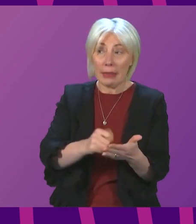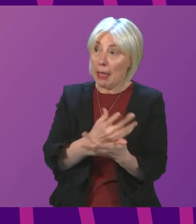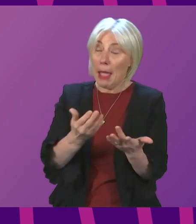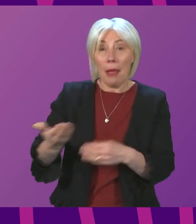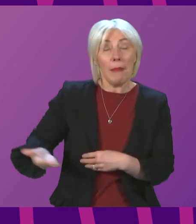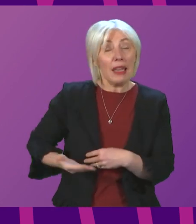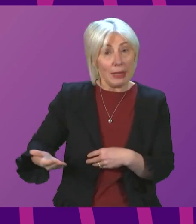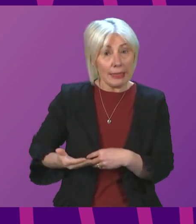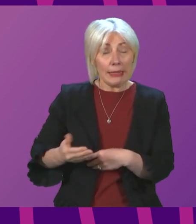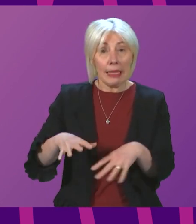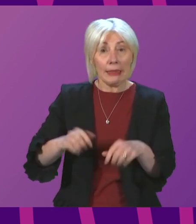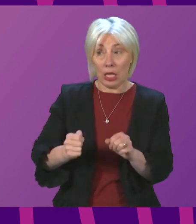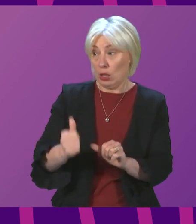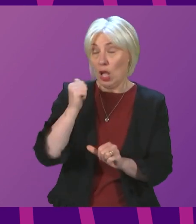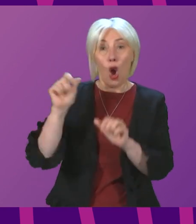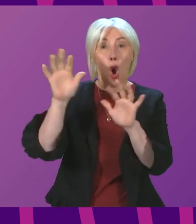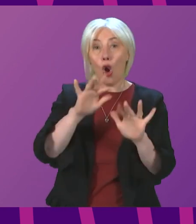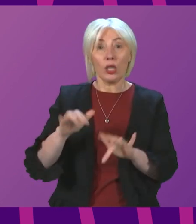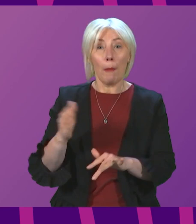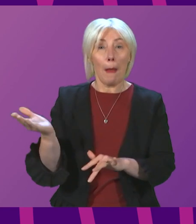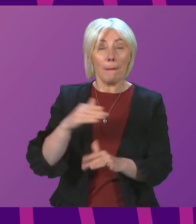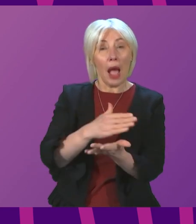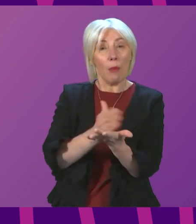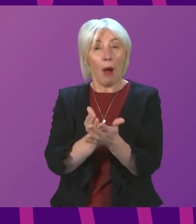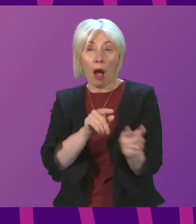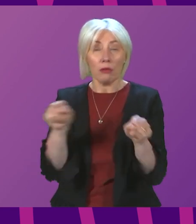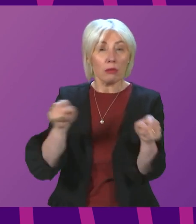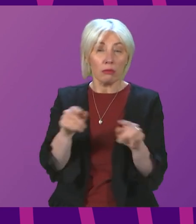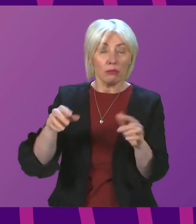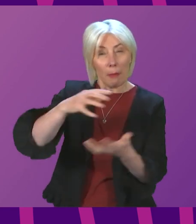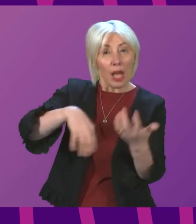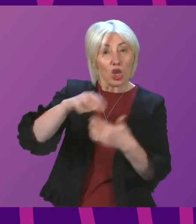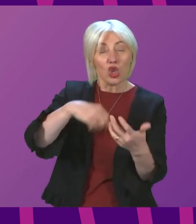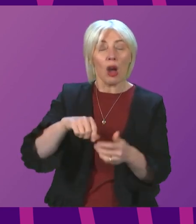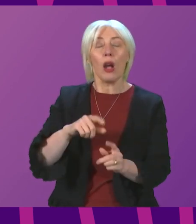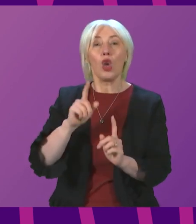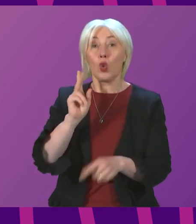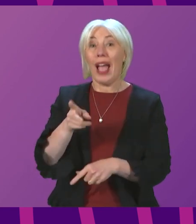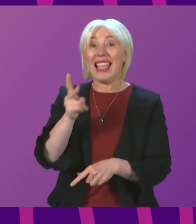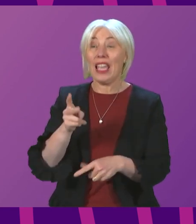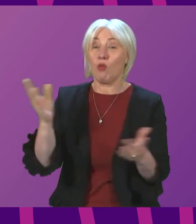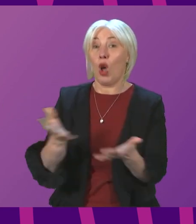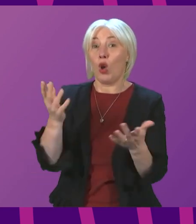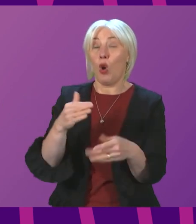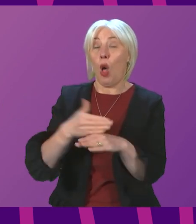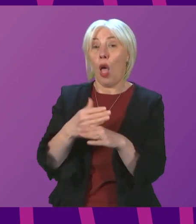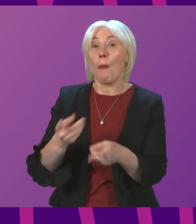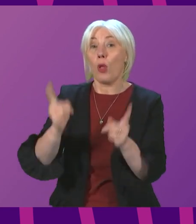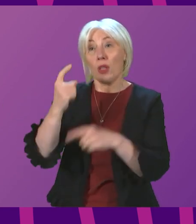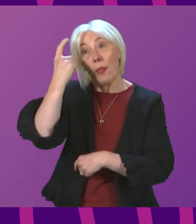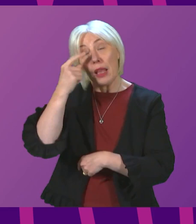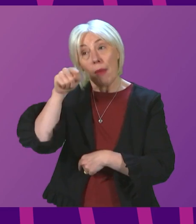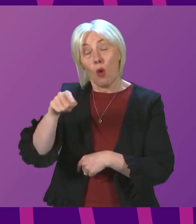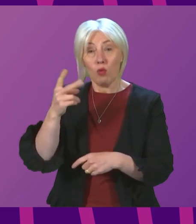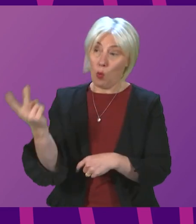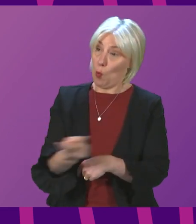implemented hybrid working last autumn, and so as part of a phased return to the office, we will again encourage employers to consider hybrid working